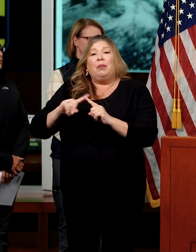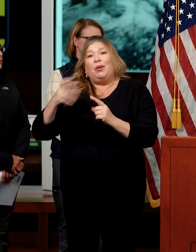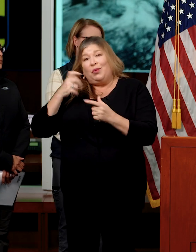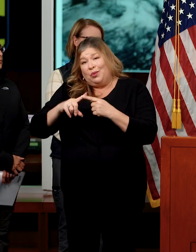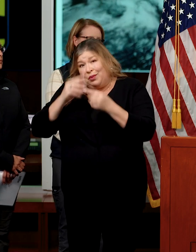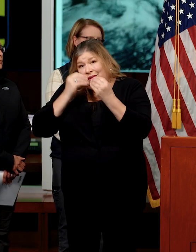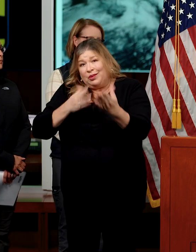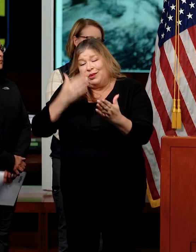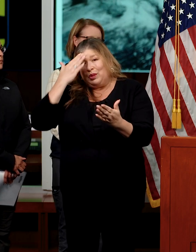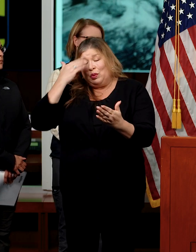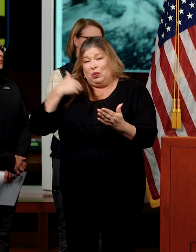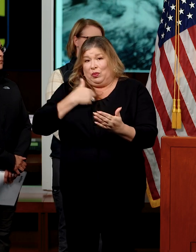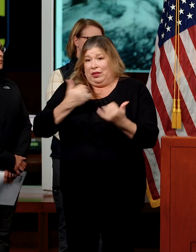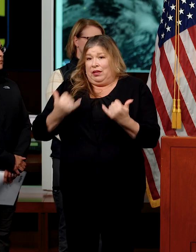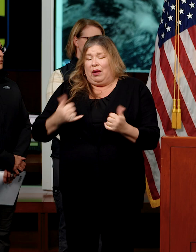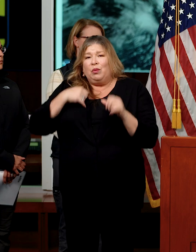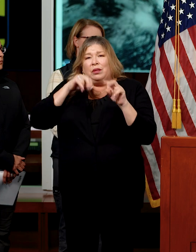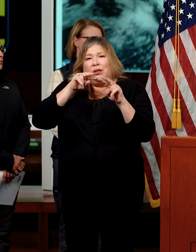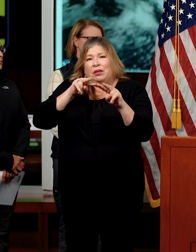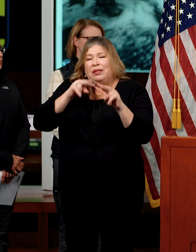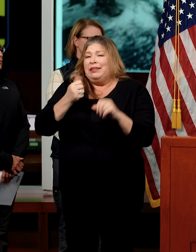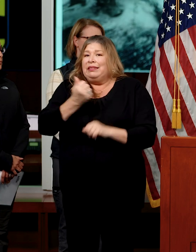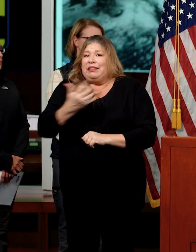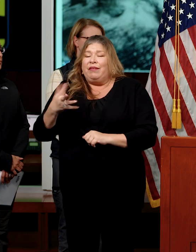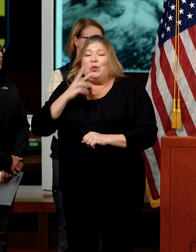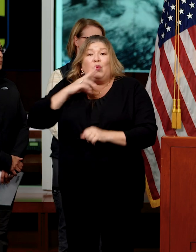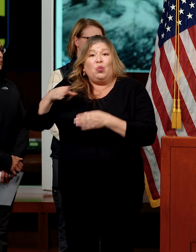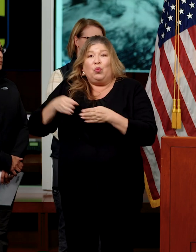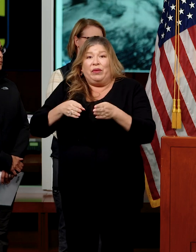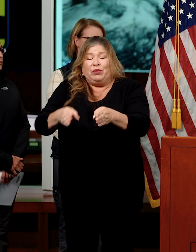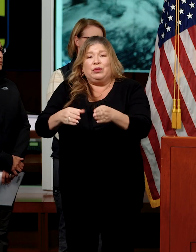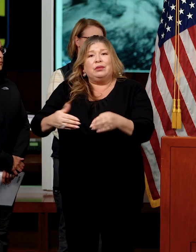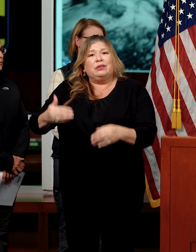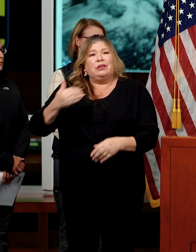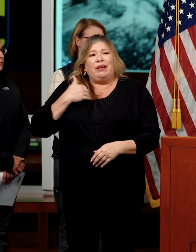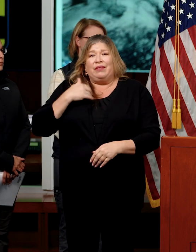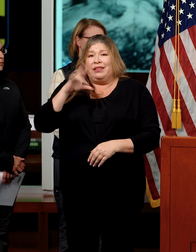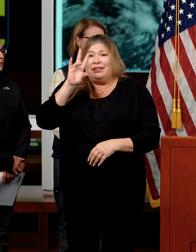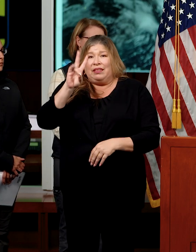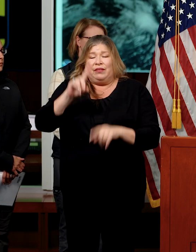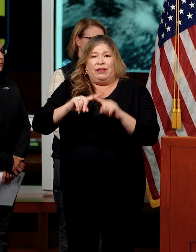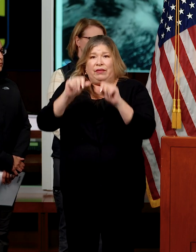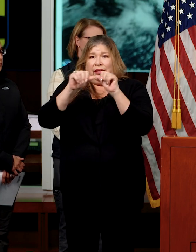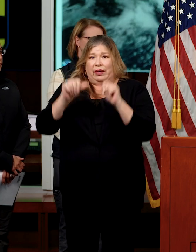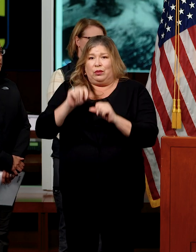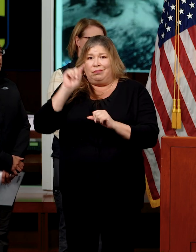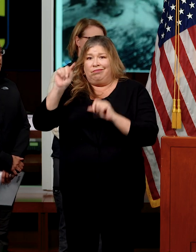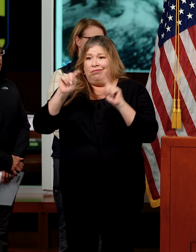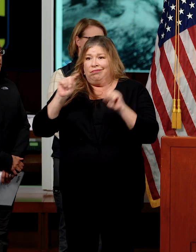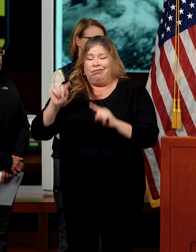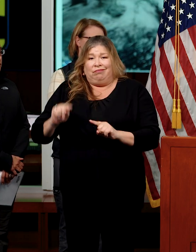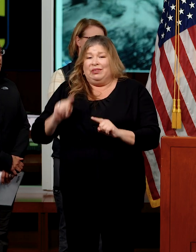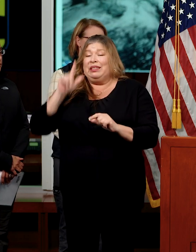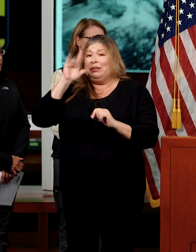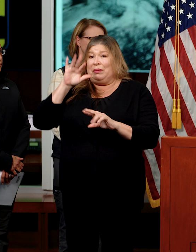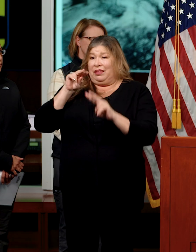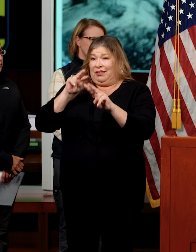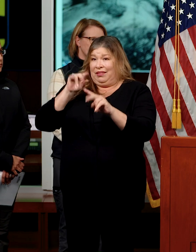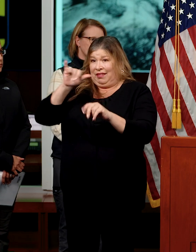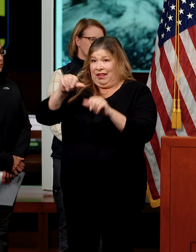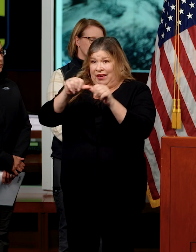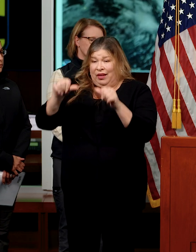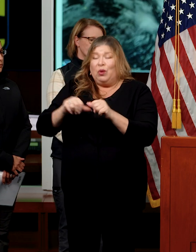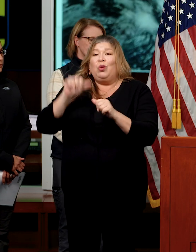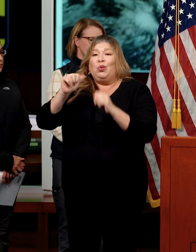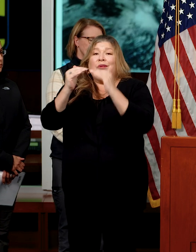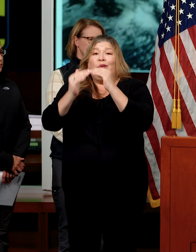currently monitoring several river stages. There are currently seven locations that are expected to exceed flood stage over the